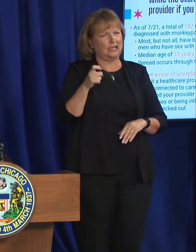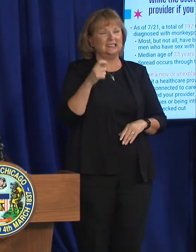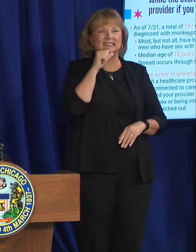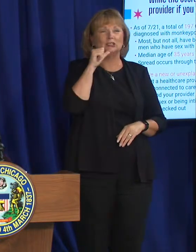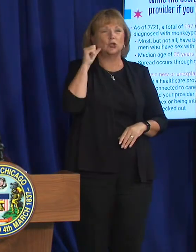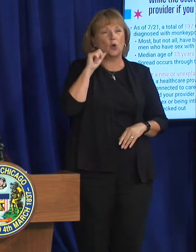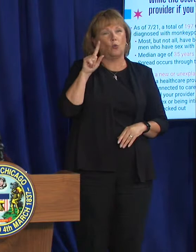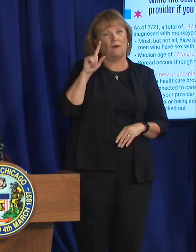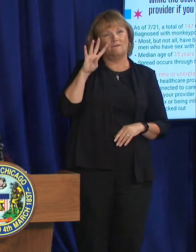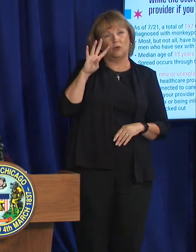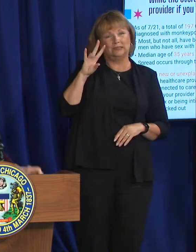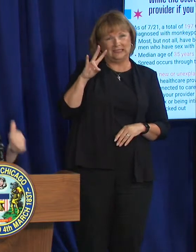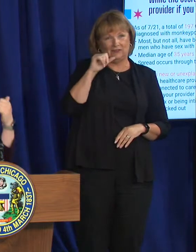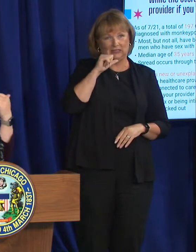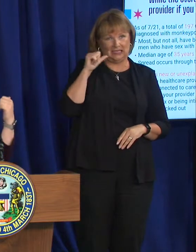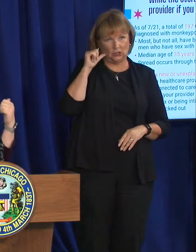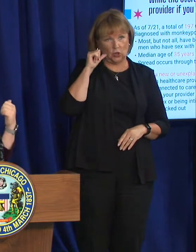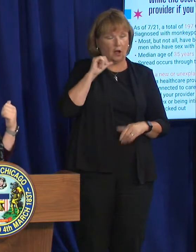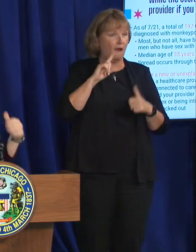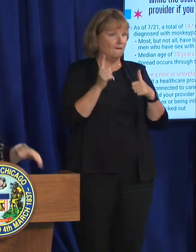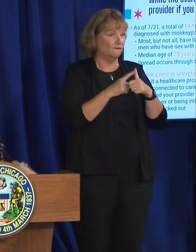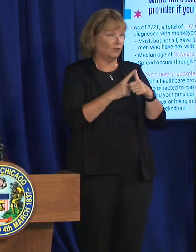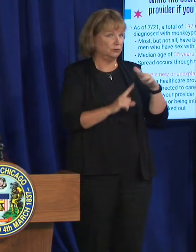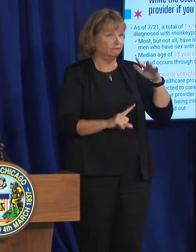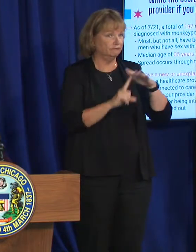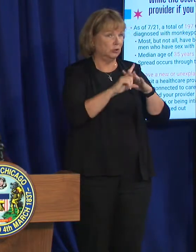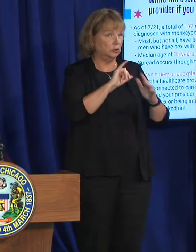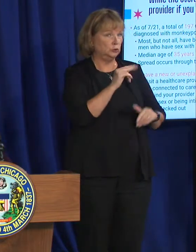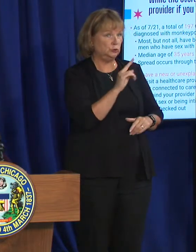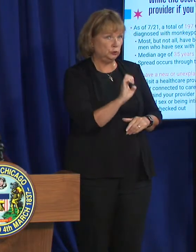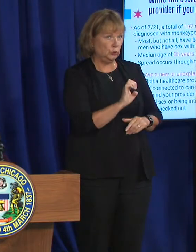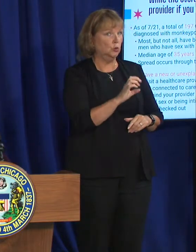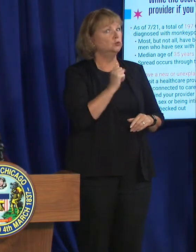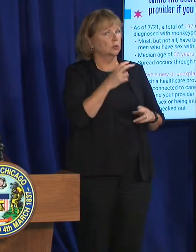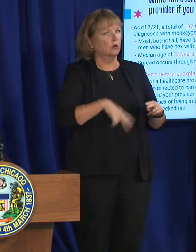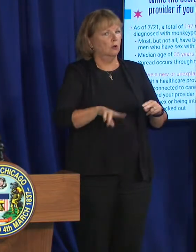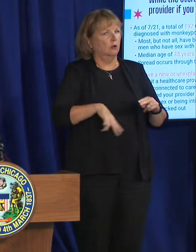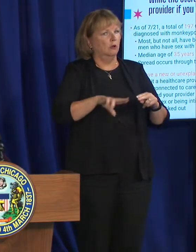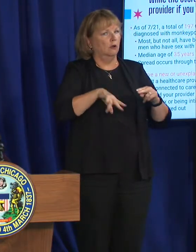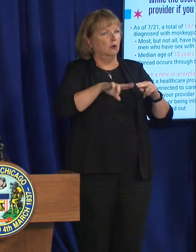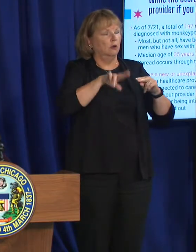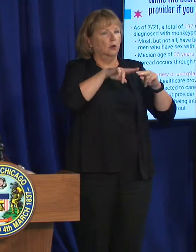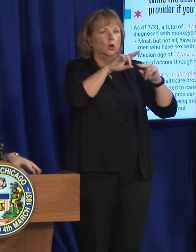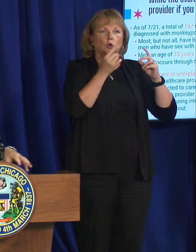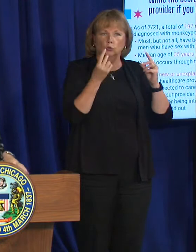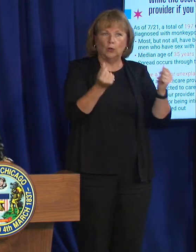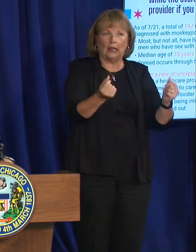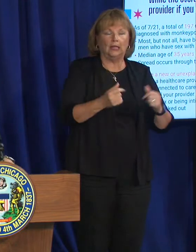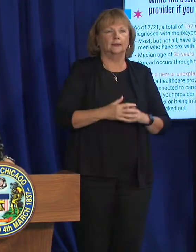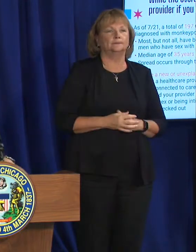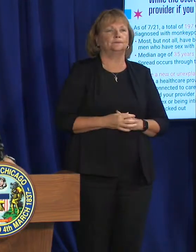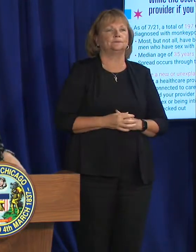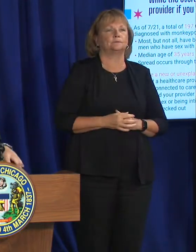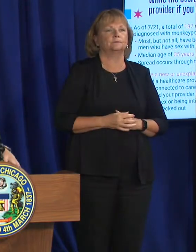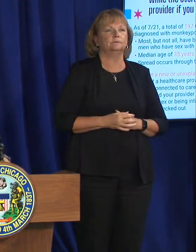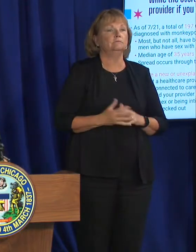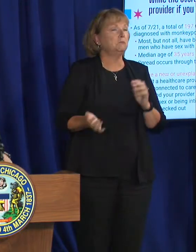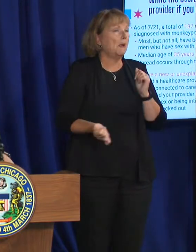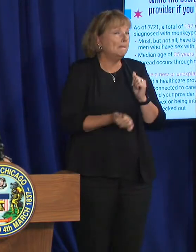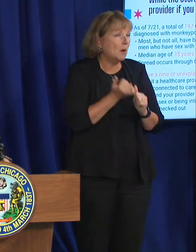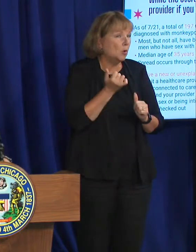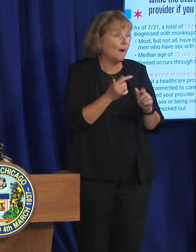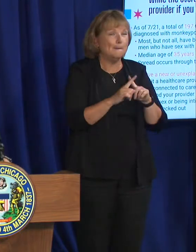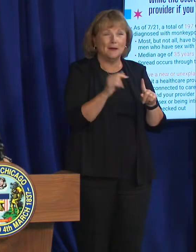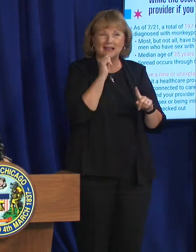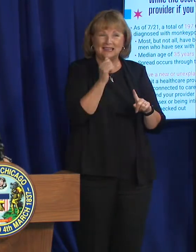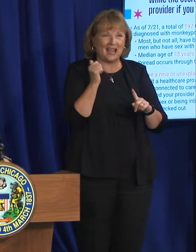yesterday. And our first case was only in June. So this has been increasing quite quickly. Most, but not